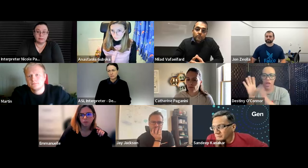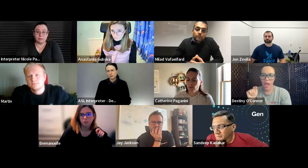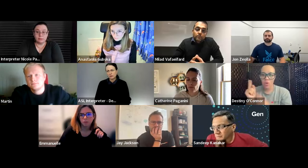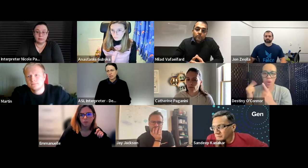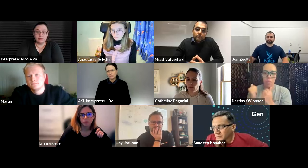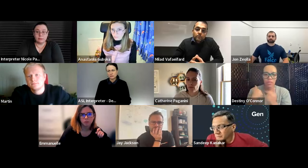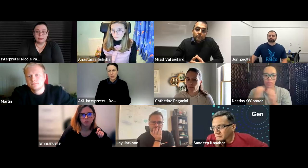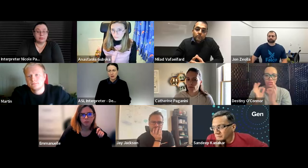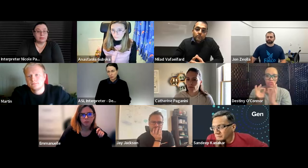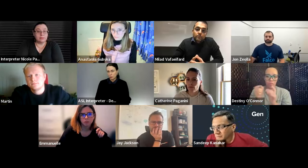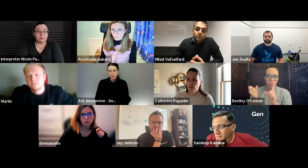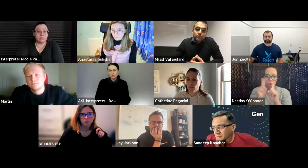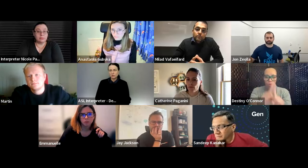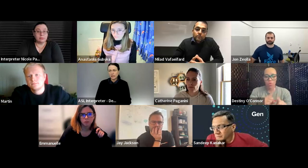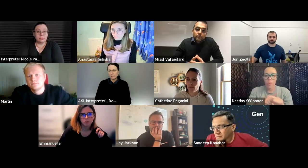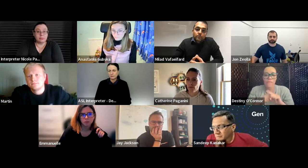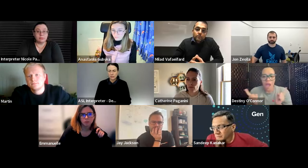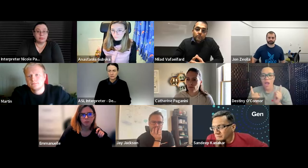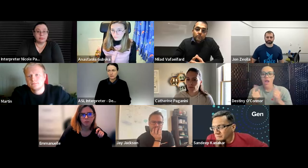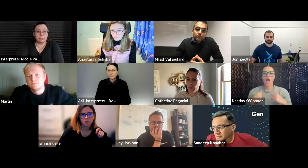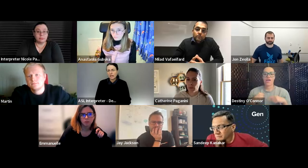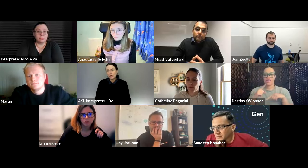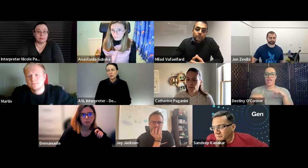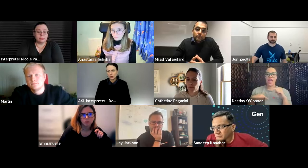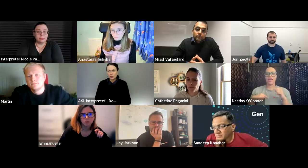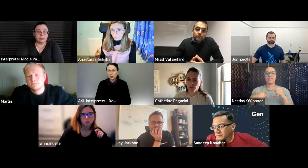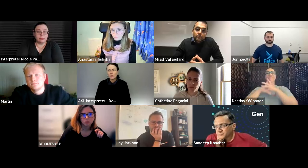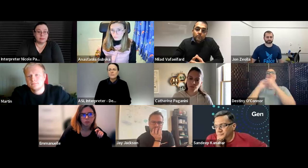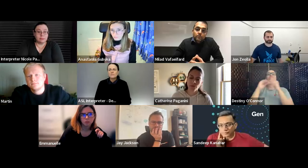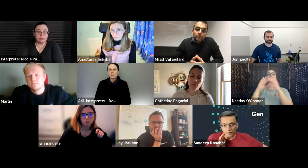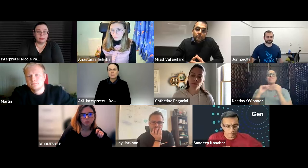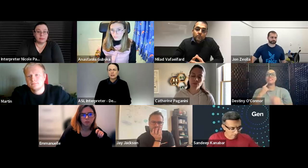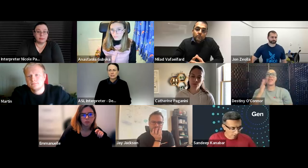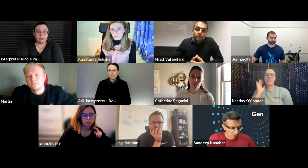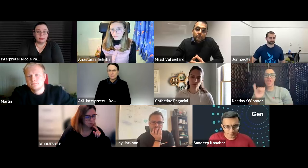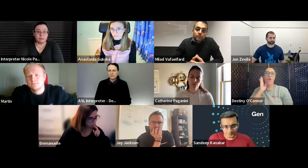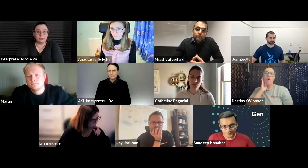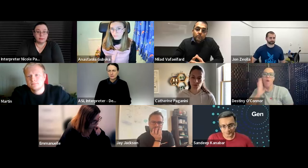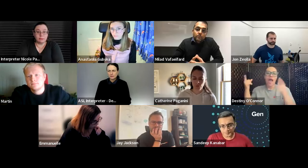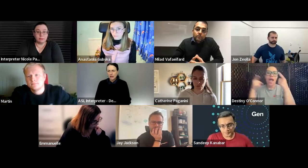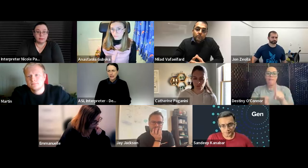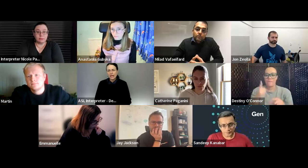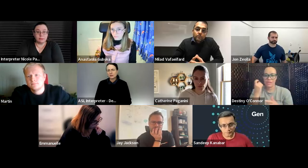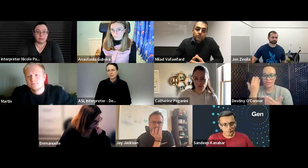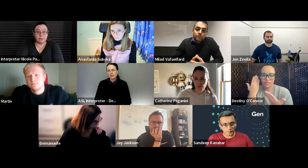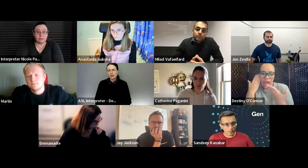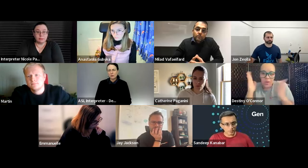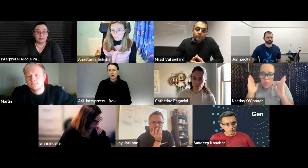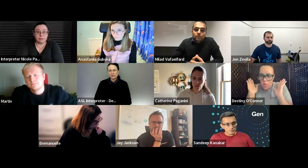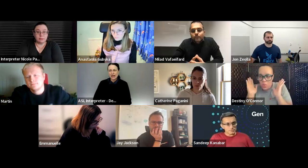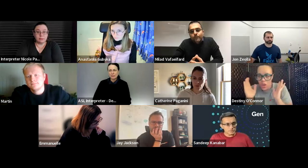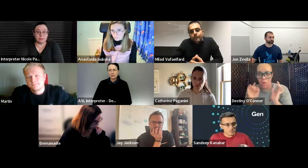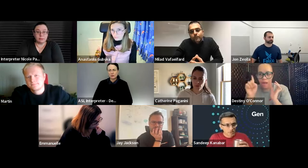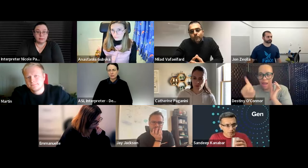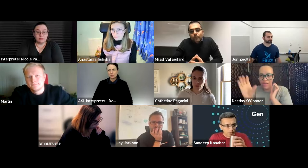check out different things at your will um and they can go along with you but um i can't say that